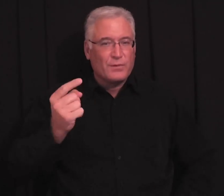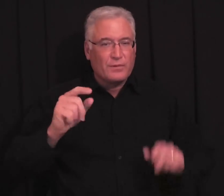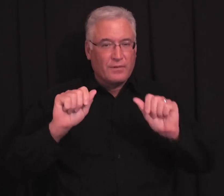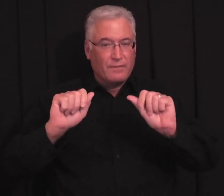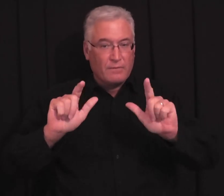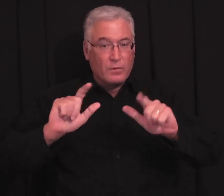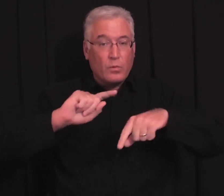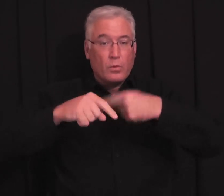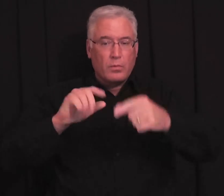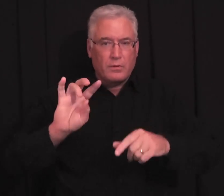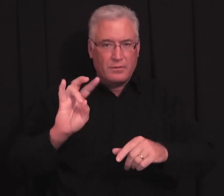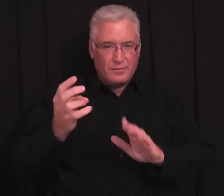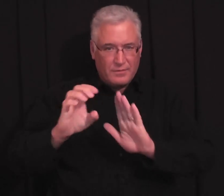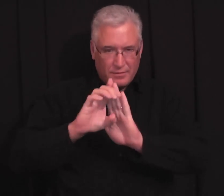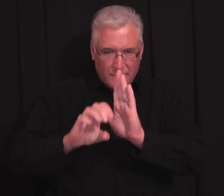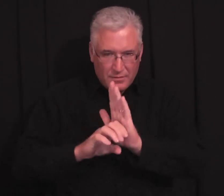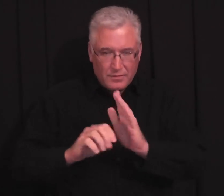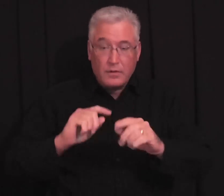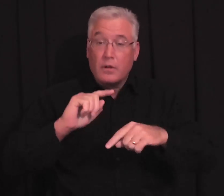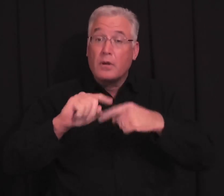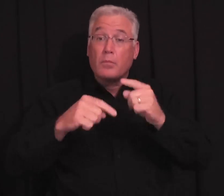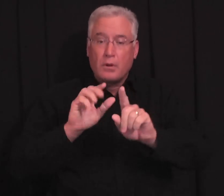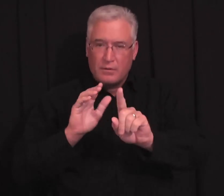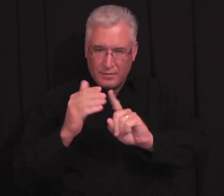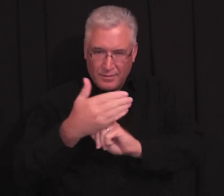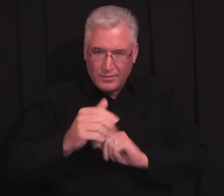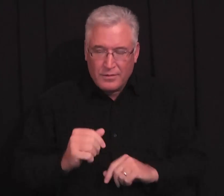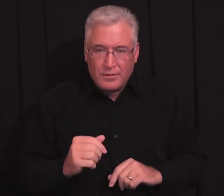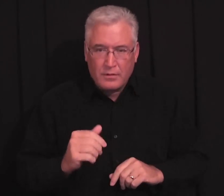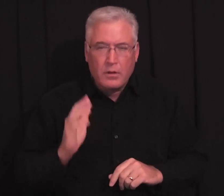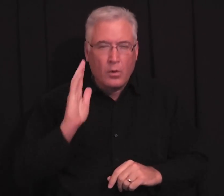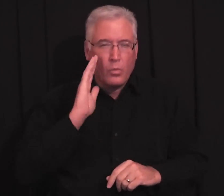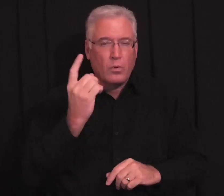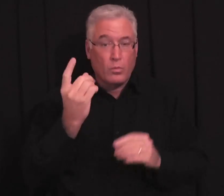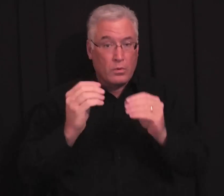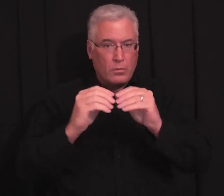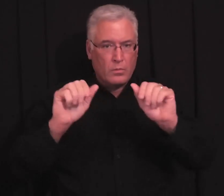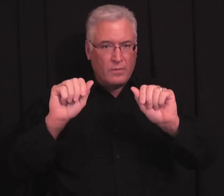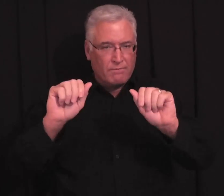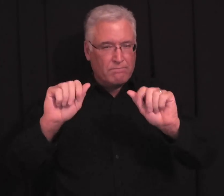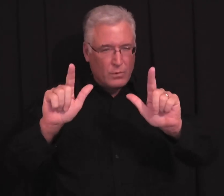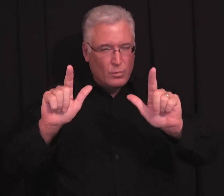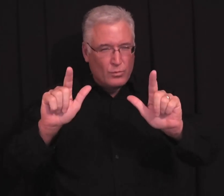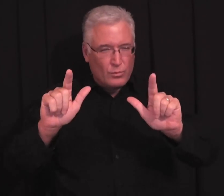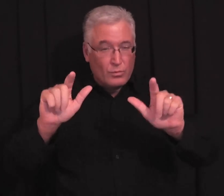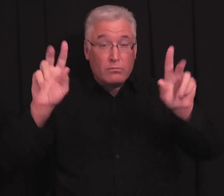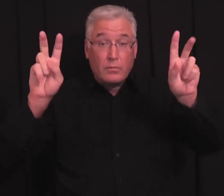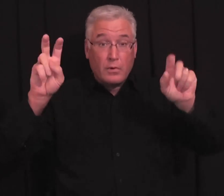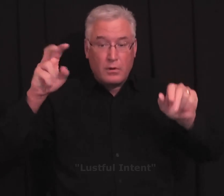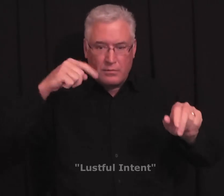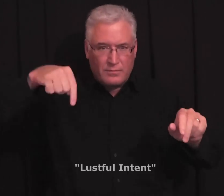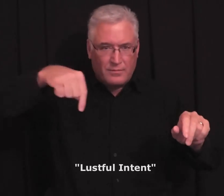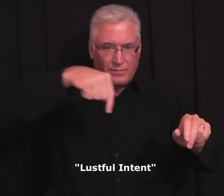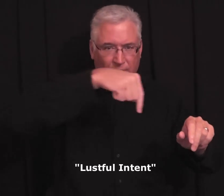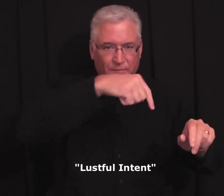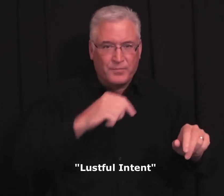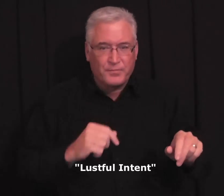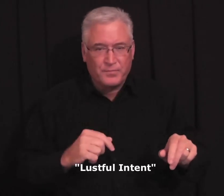This is the first video about the 7th commandment, and it's about adultery. There will be one more video, it's called Lustful